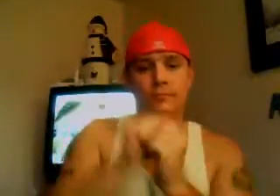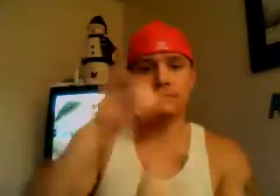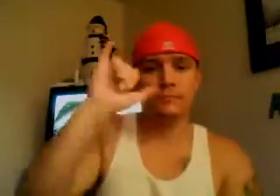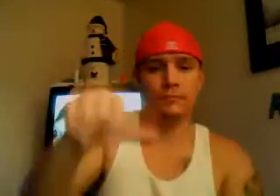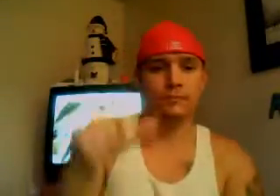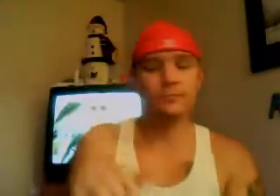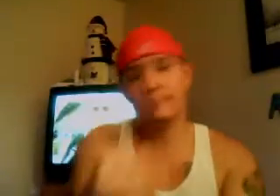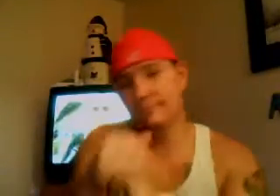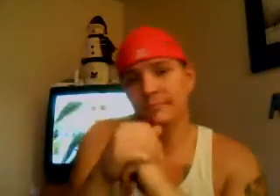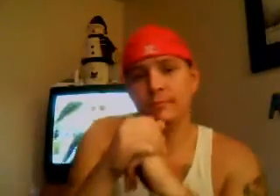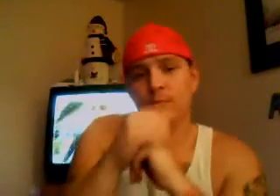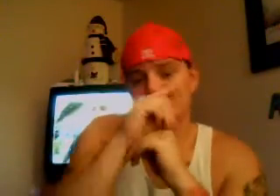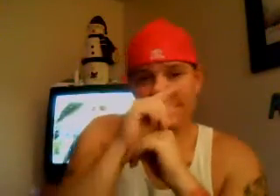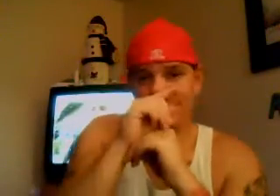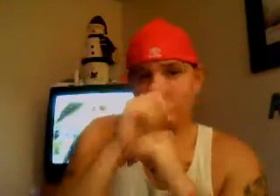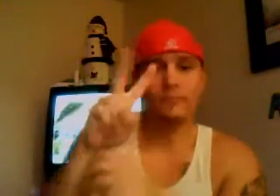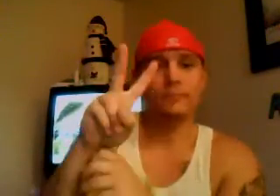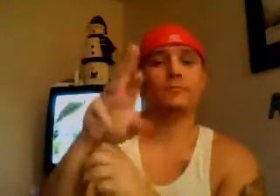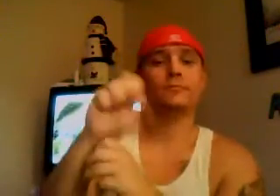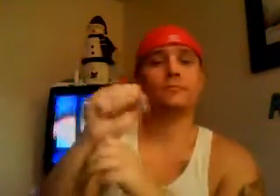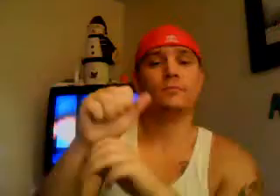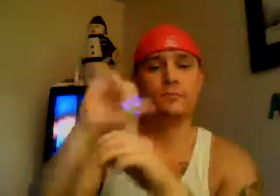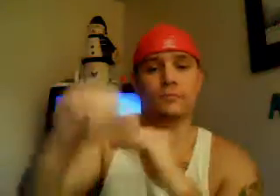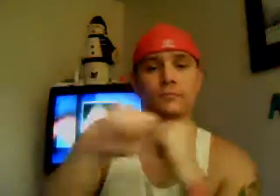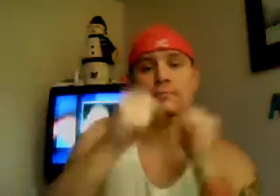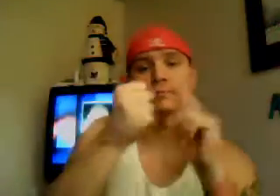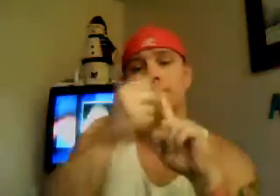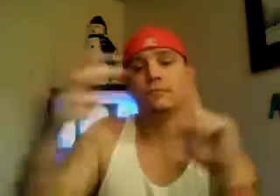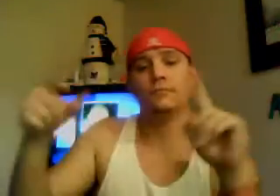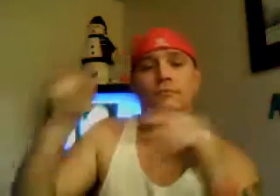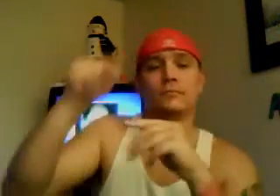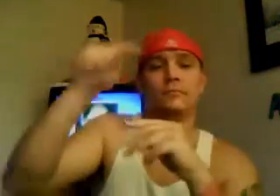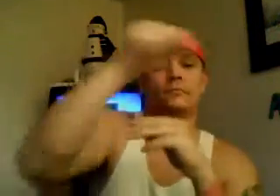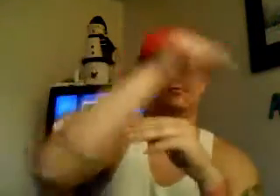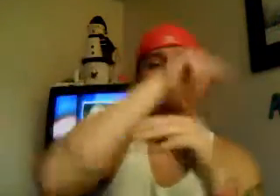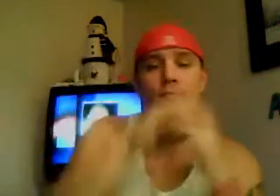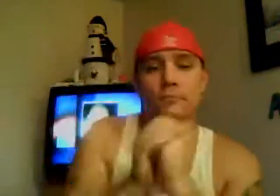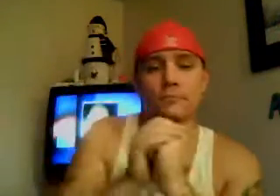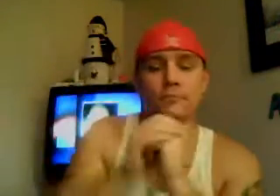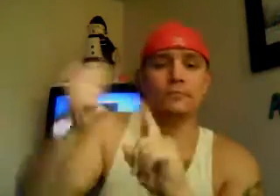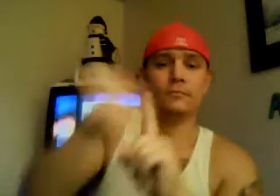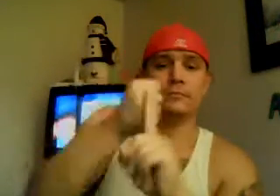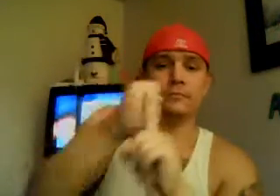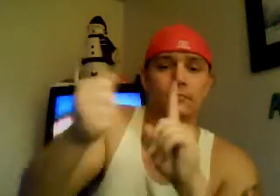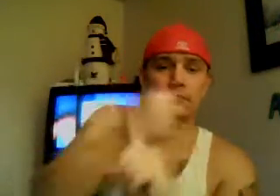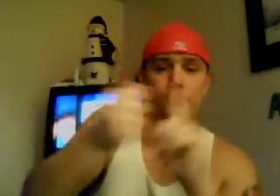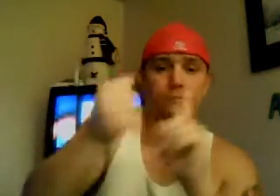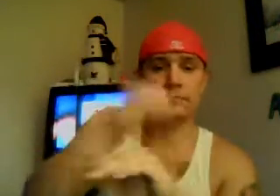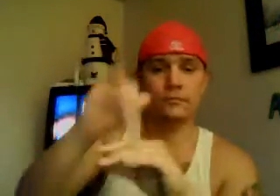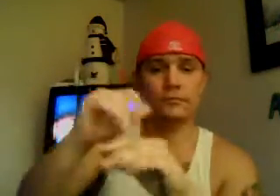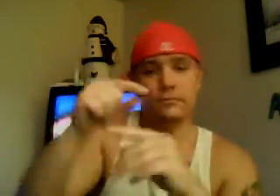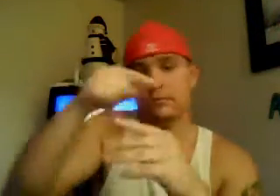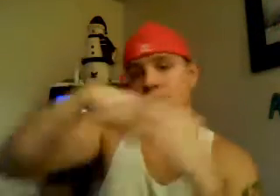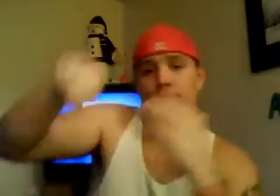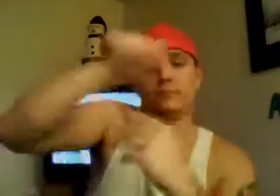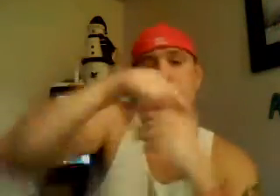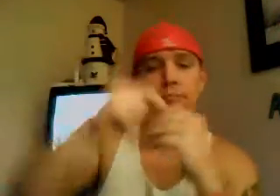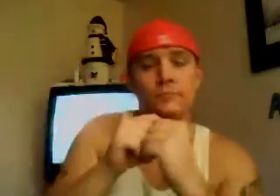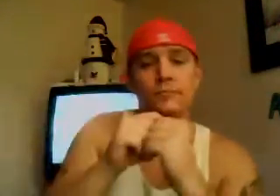memory. Just let the bad guys know that they're not going to win. Clemens was killed by a Seattle police officer a day and a half after the officers died. But it